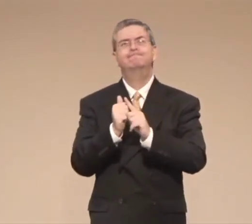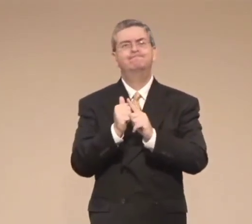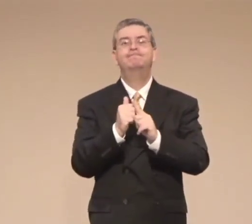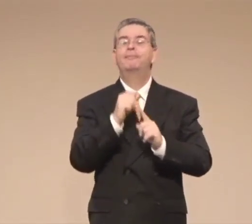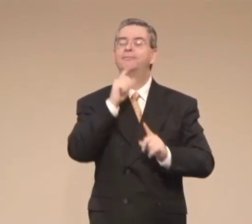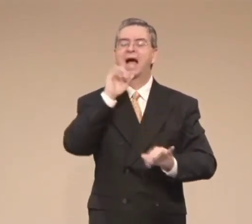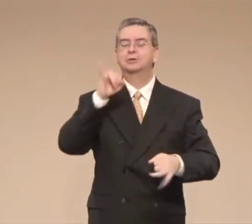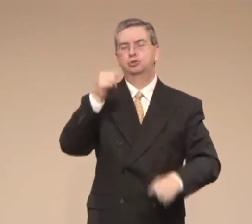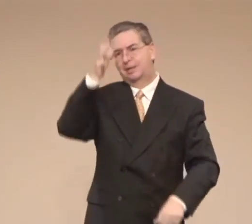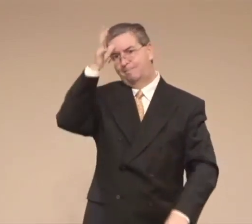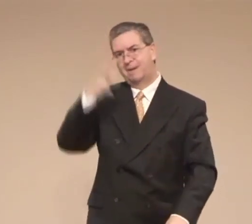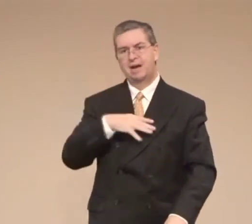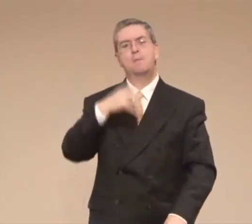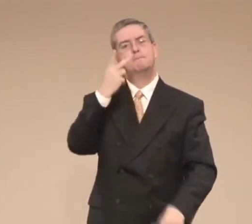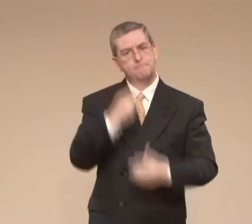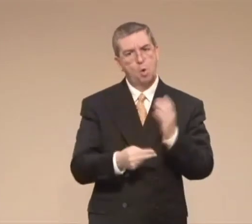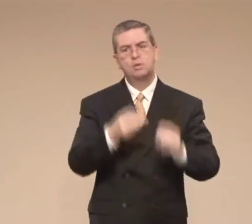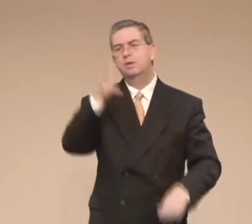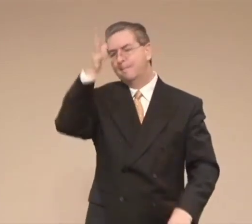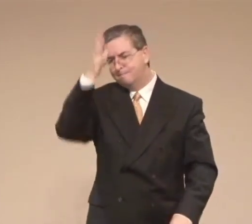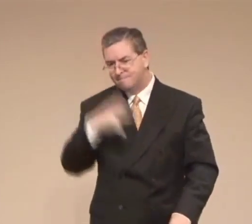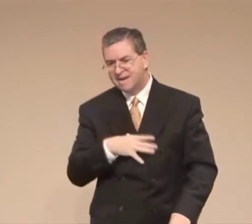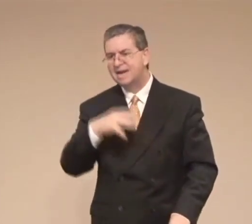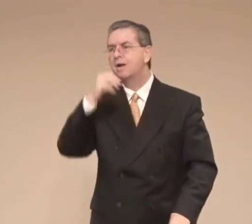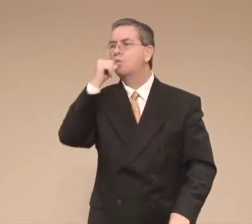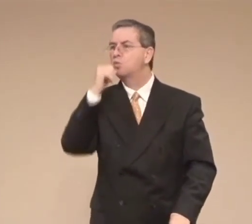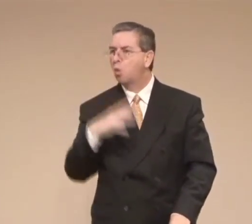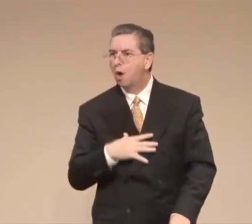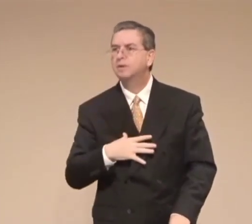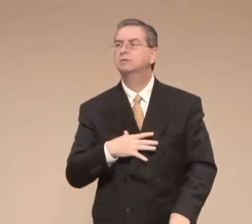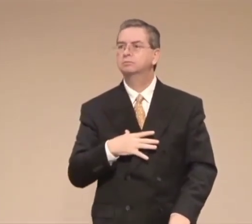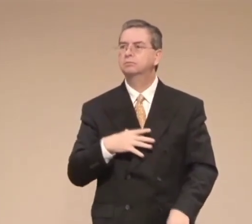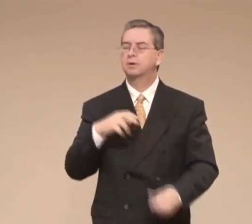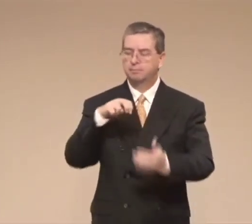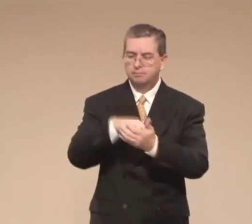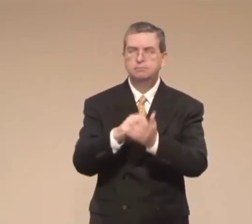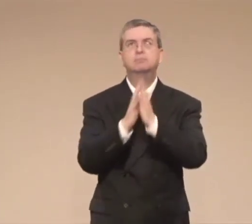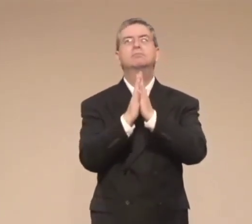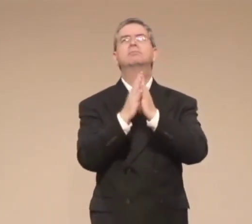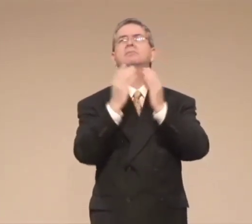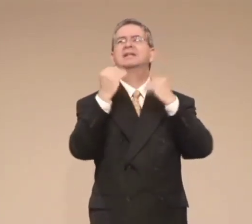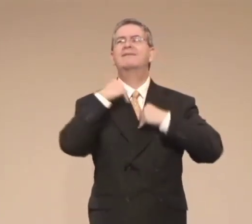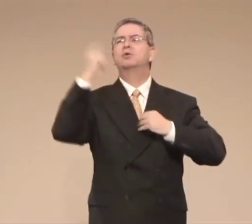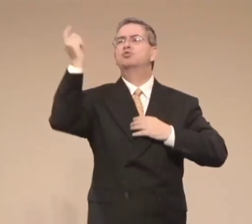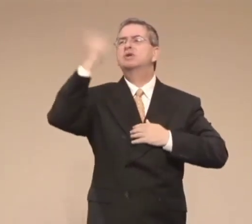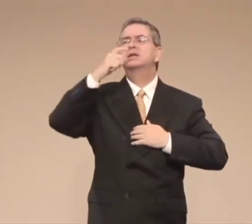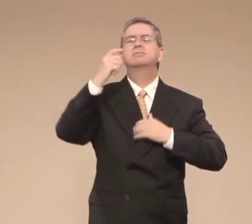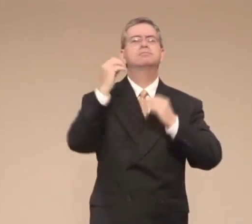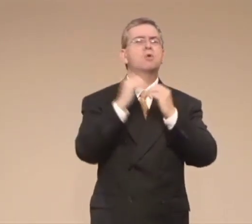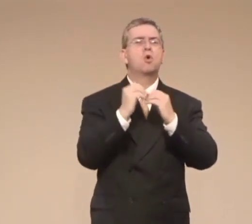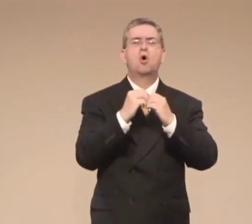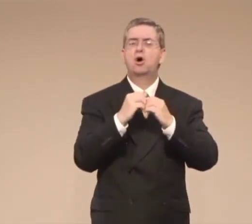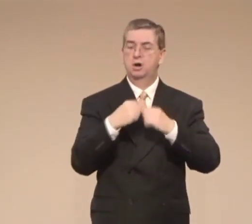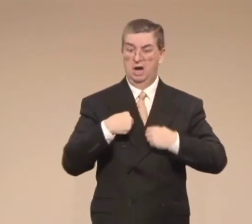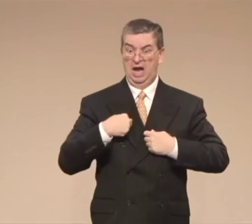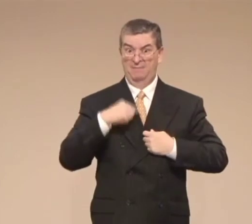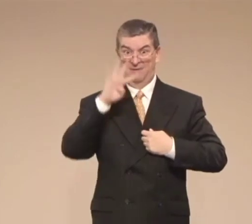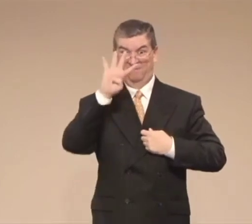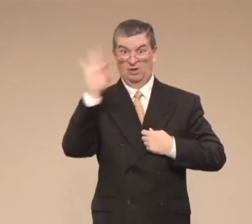especially if he were to see his children now kneeling before the altar going to God for